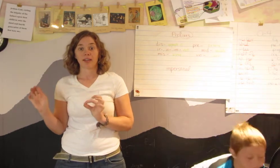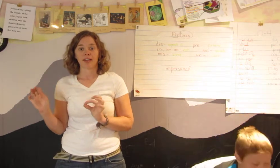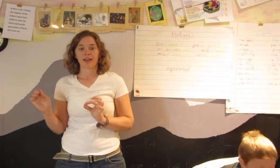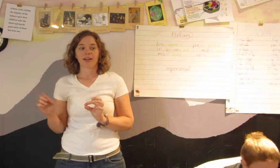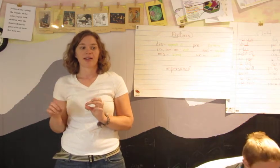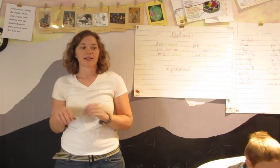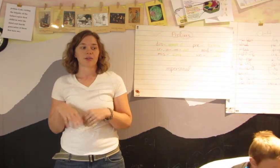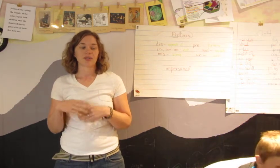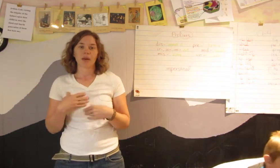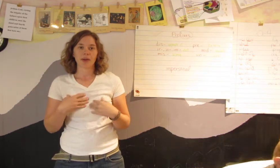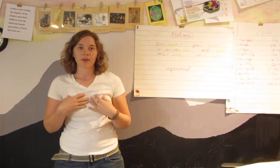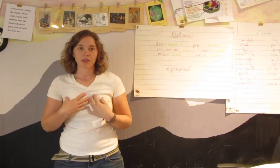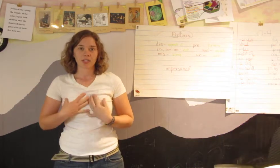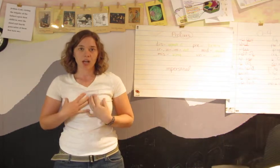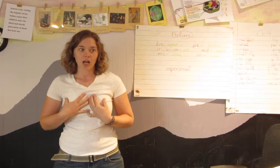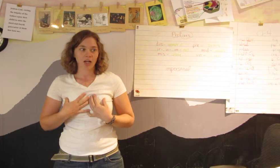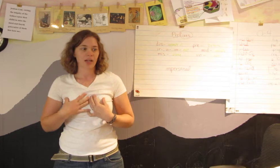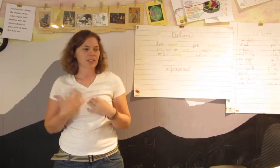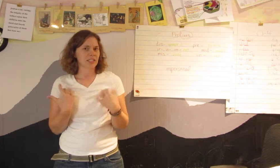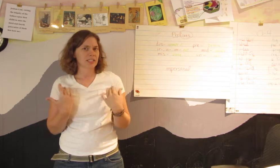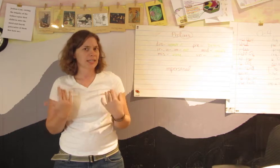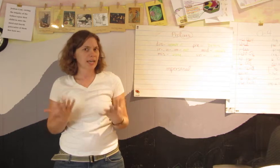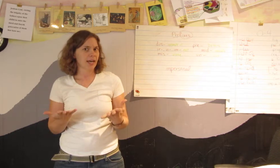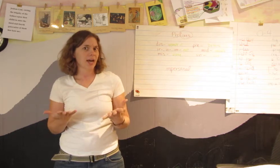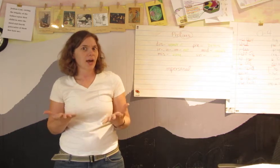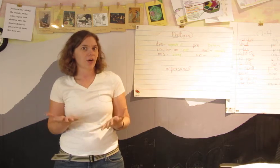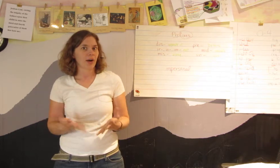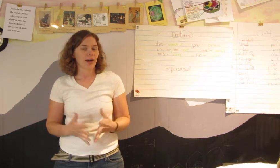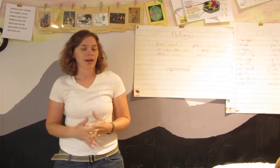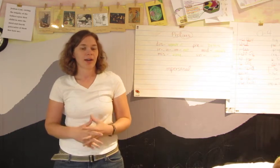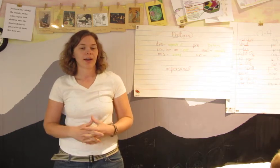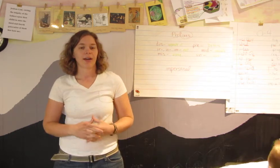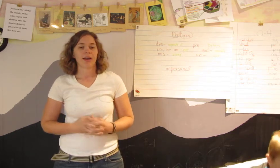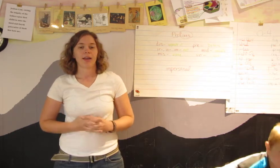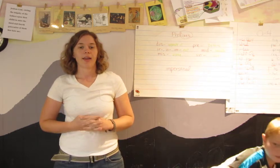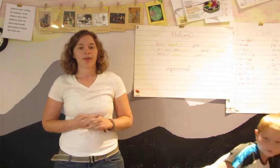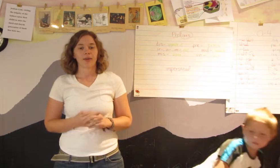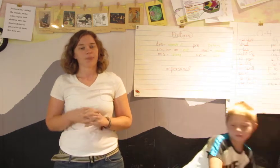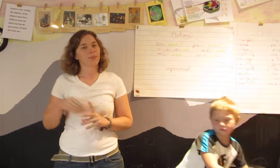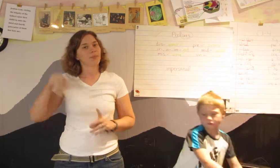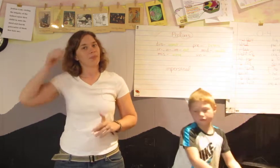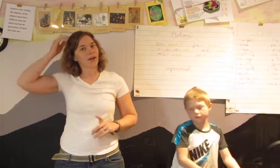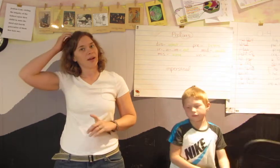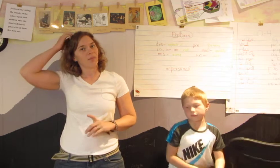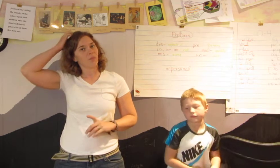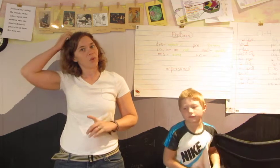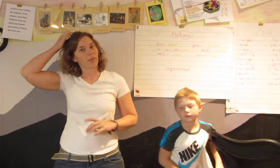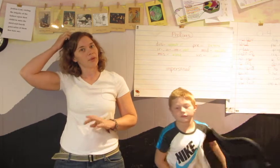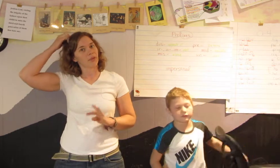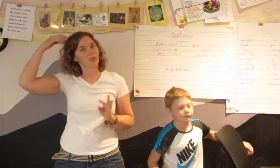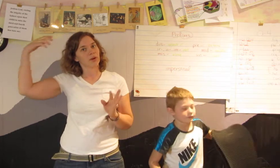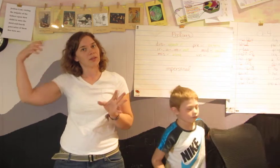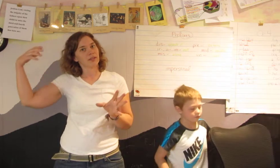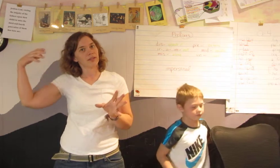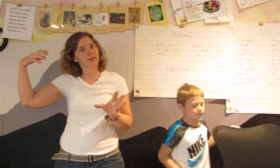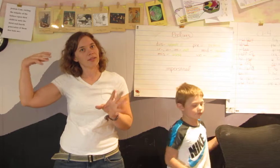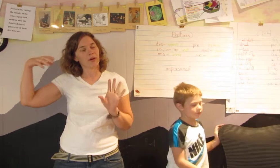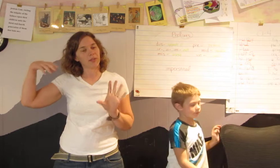so it's not my original song I just need to say that outright anyway I put the words for the